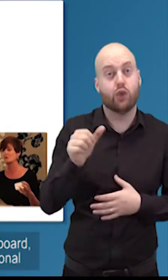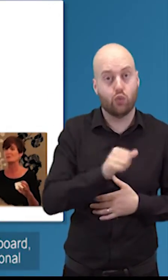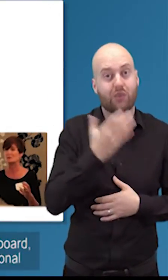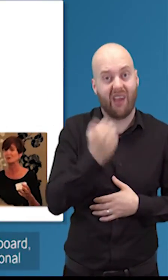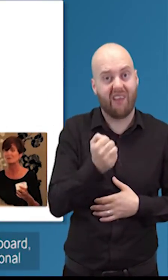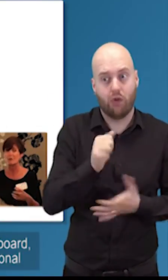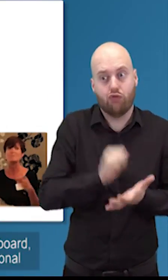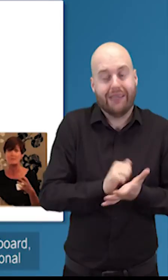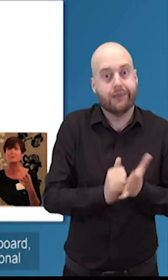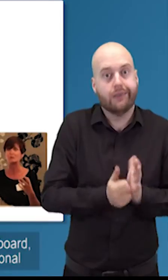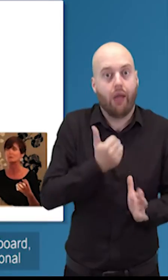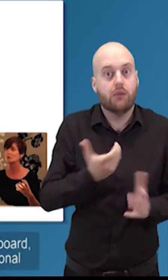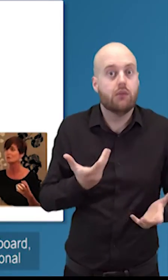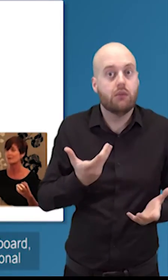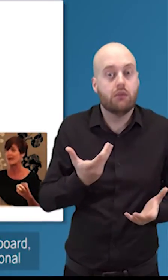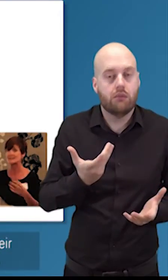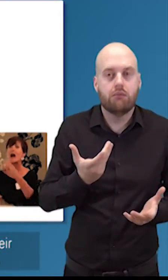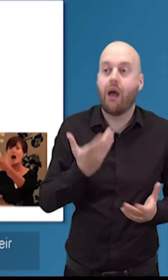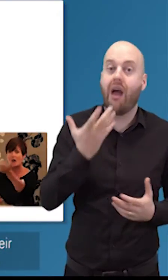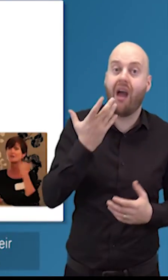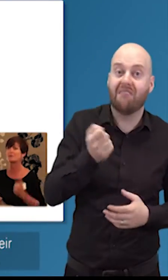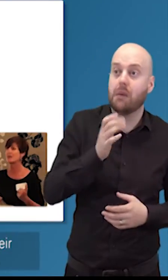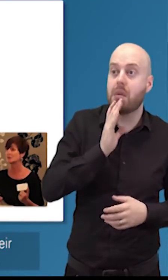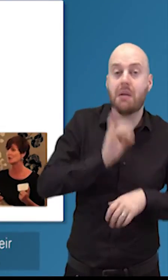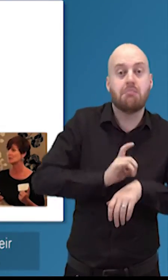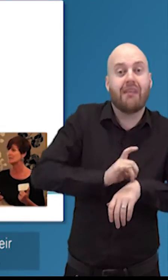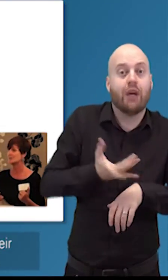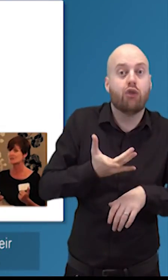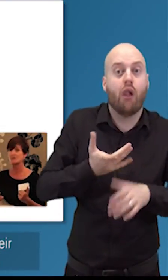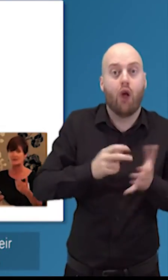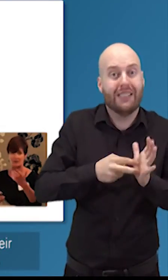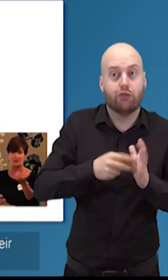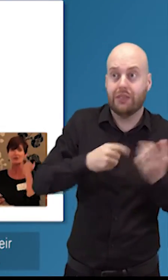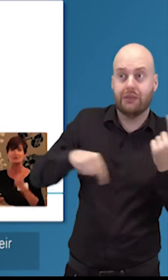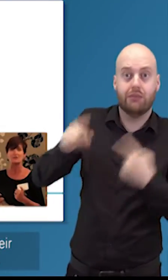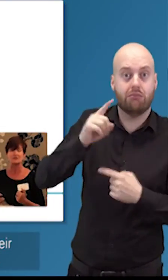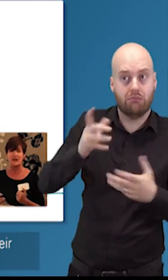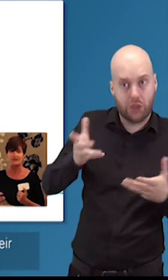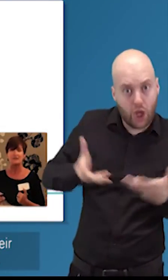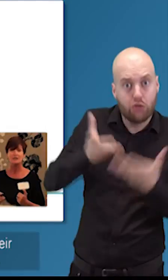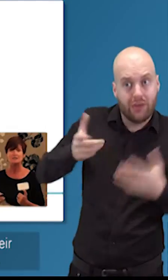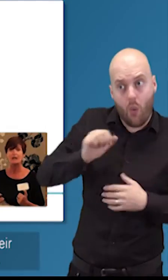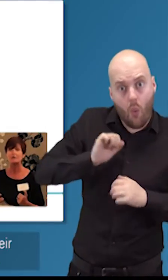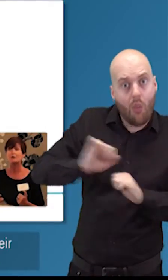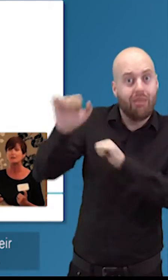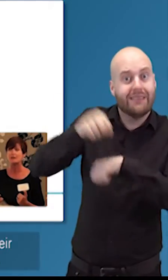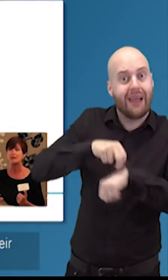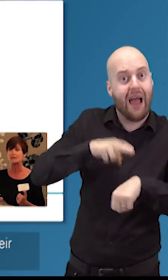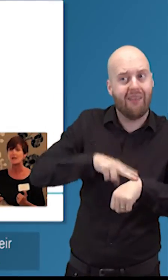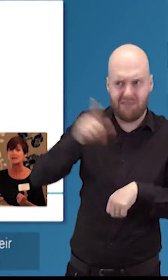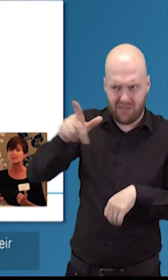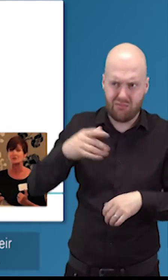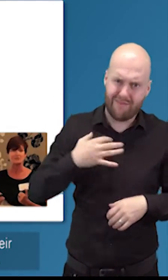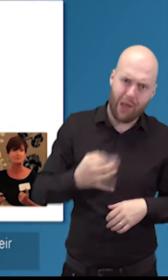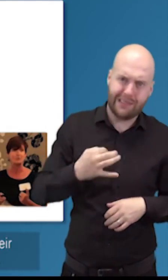board what should we be looking for maybe where could we look for that are there professional organizations out there that are encouraging their staff to get involved in